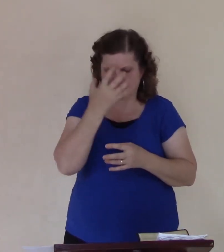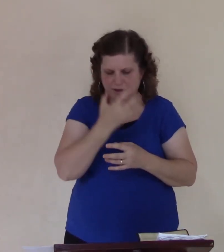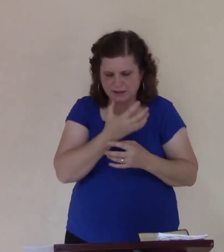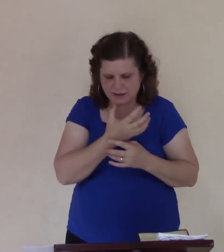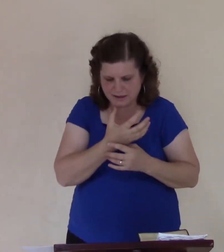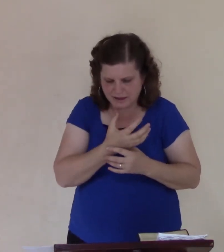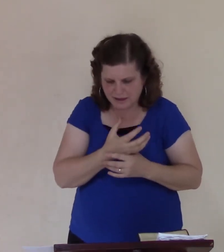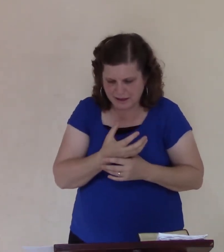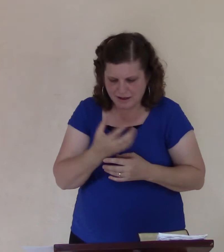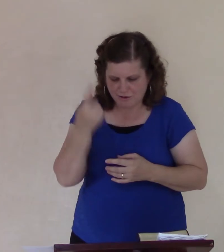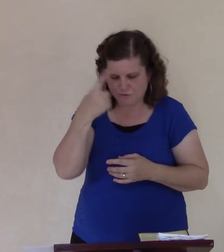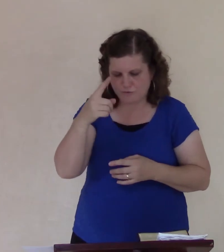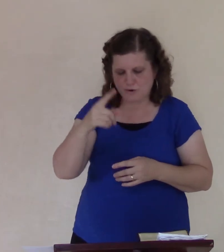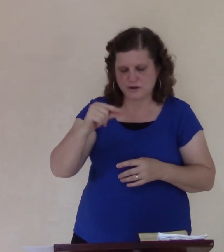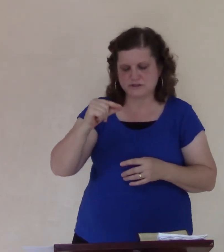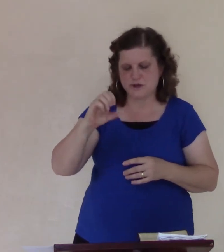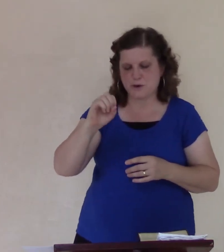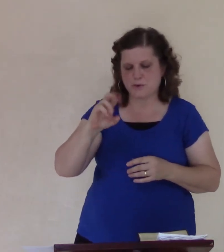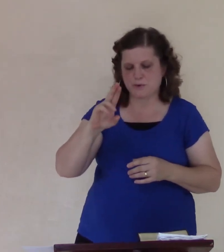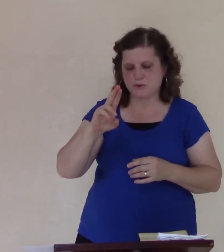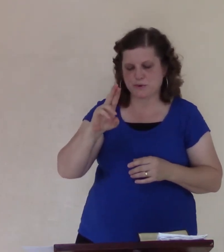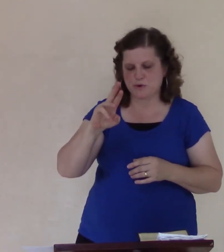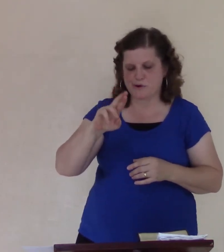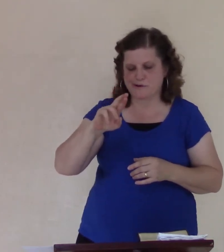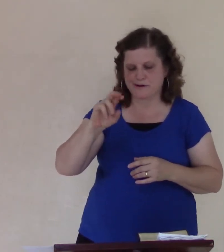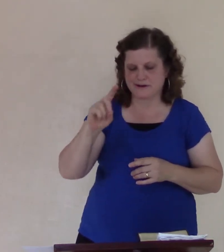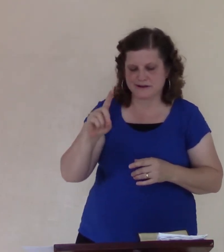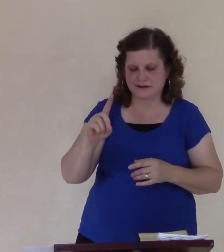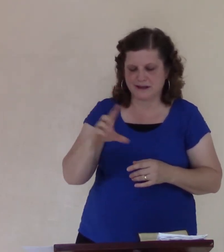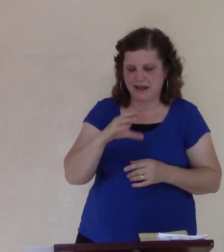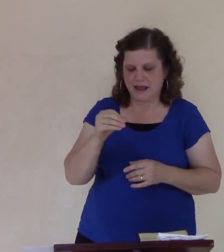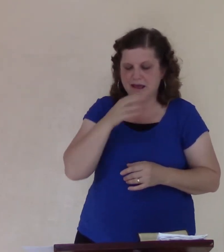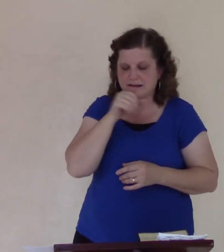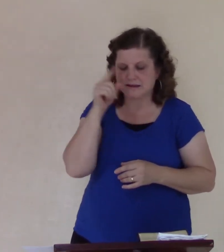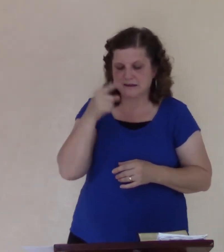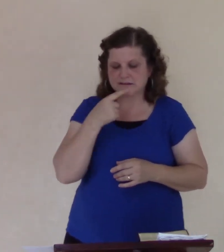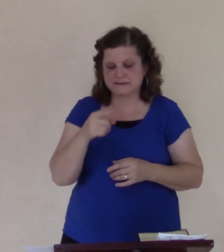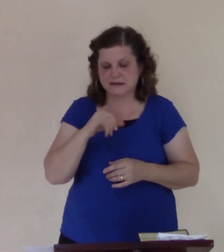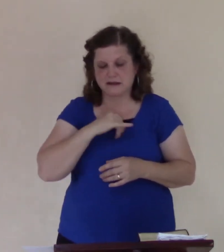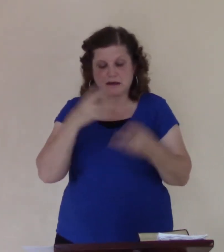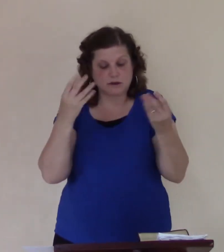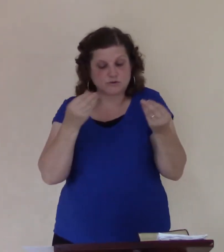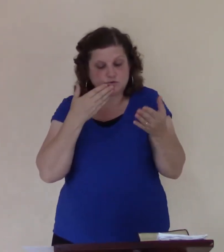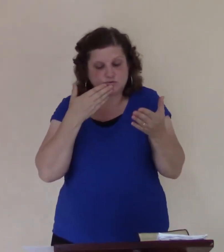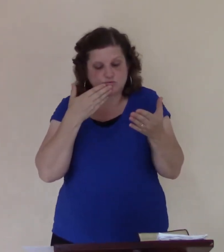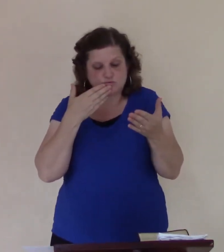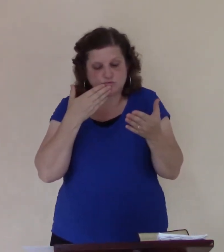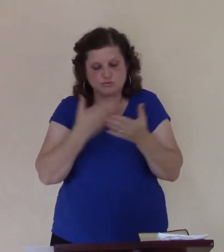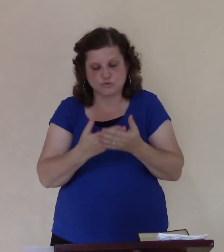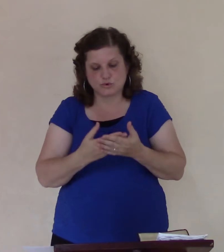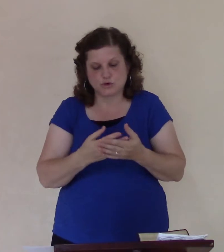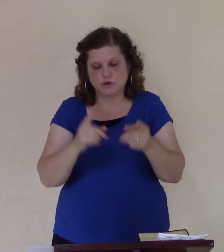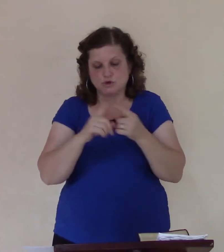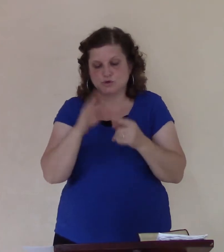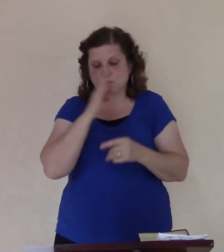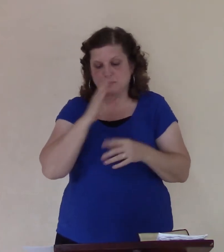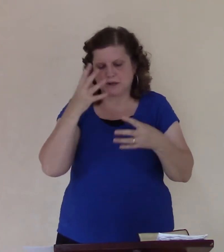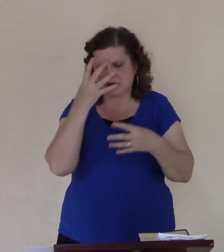is risen up, that is living from shade, and died, and it is manna. And so, it's good to be angry, even for this thing.